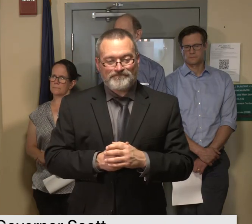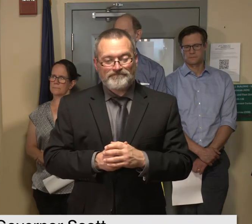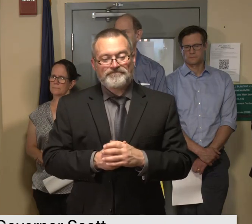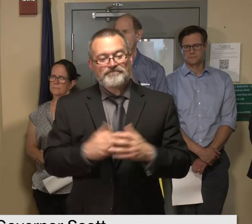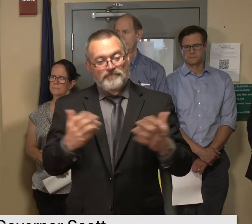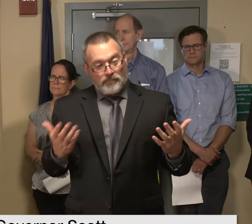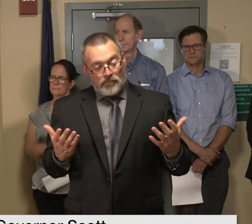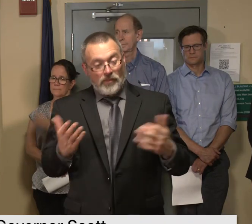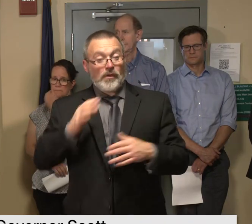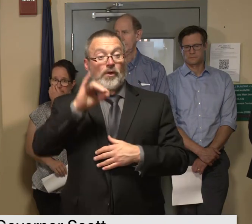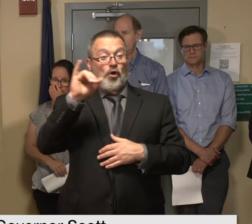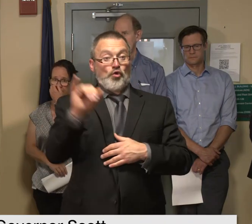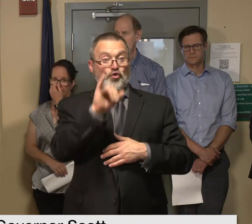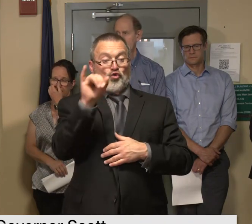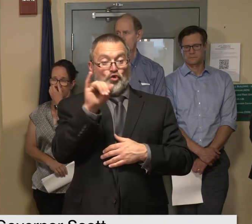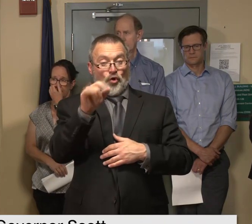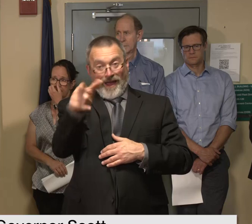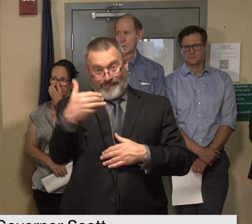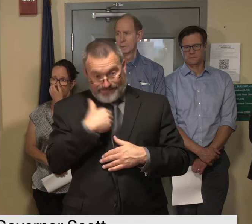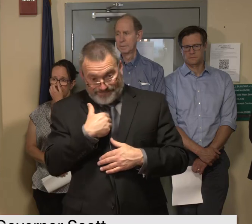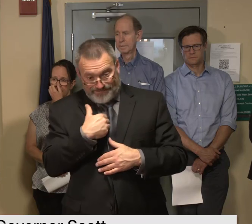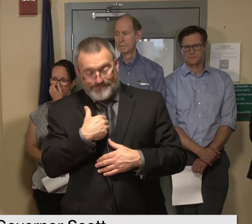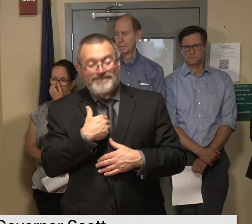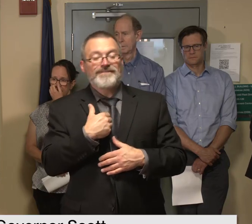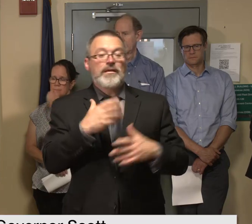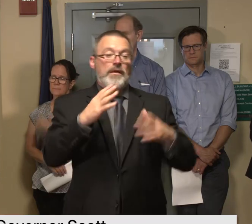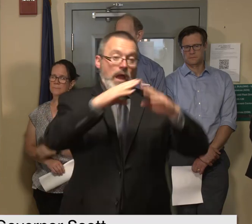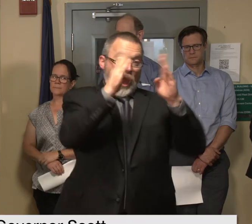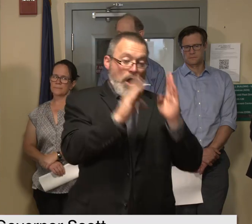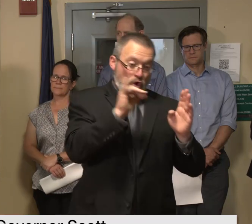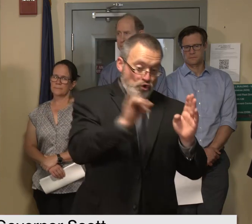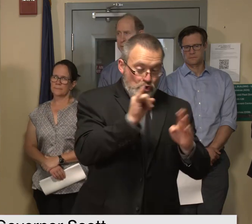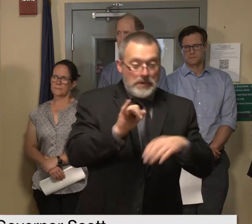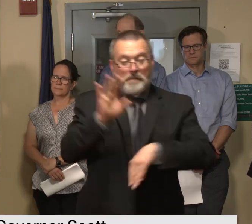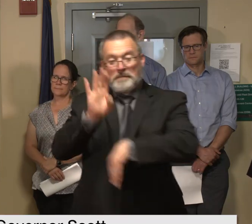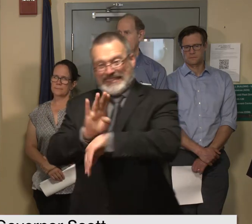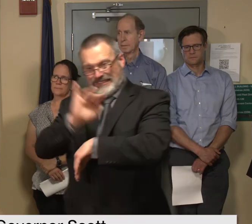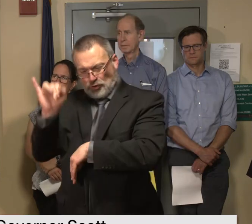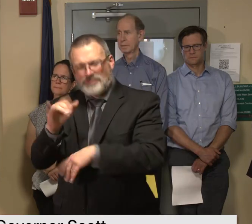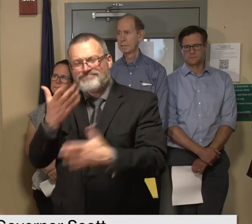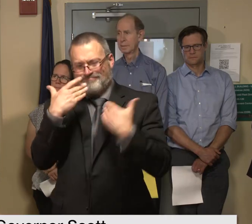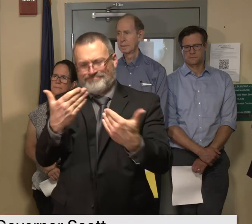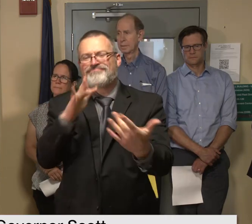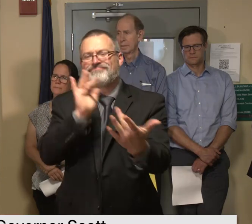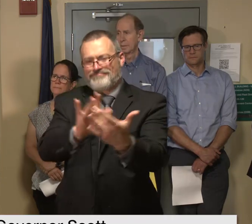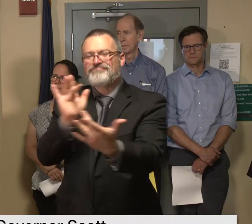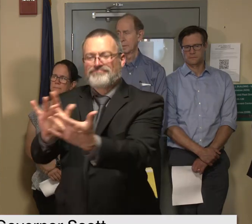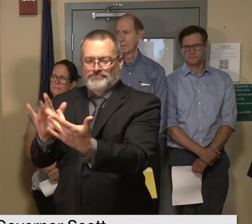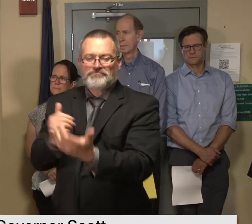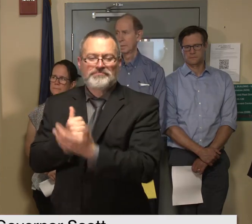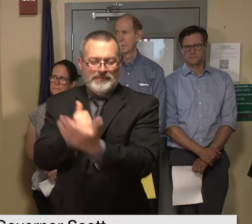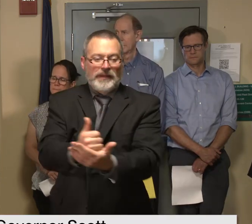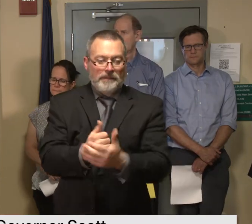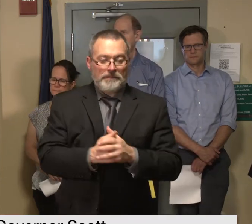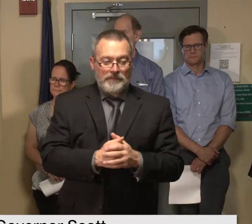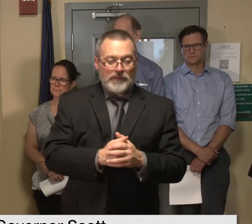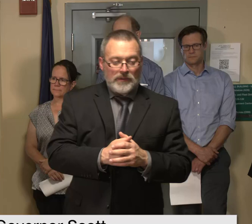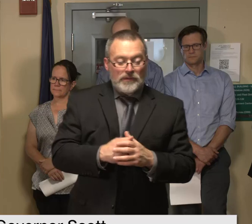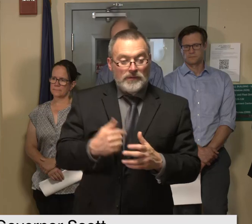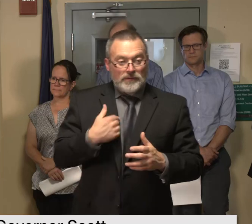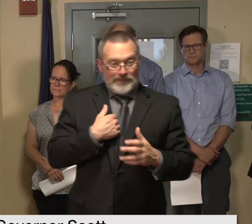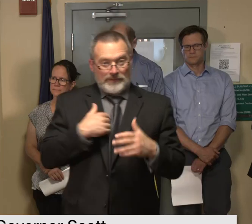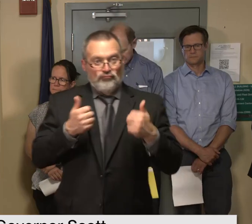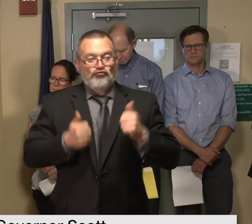as well you might have with your homeowners you should access that um what this which is why we're trying to